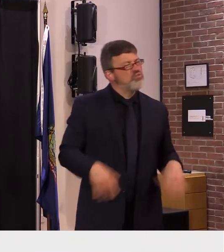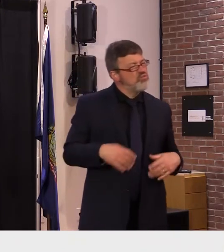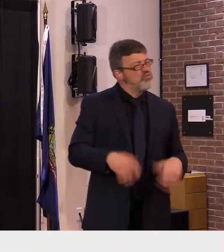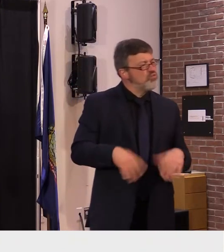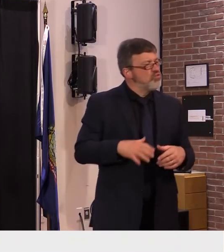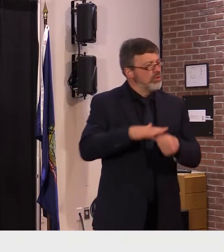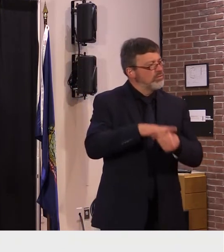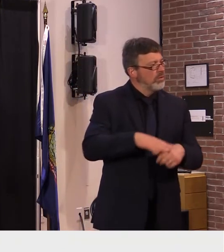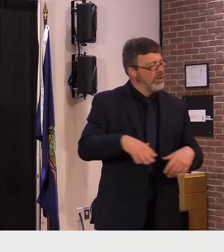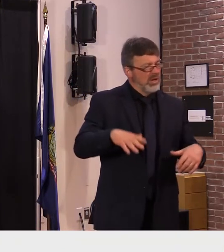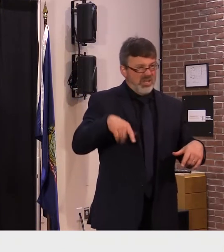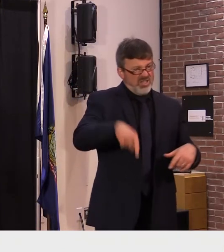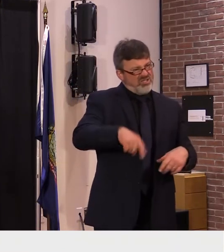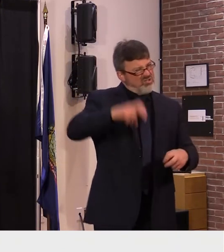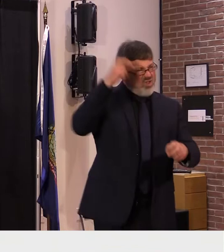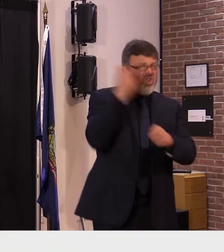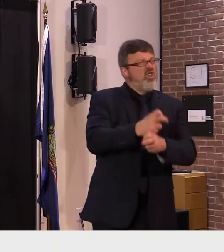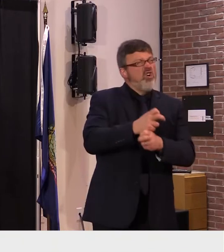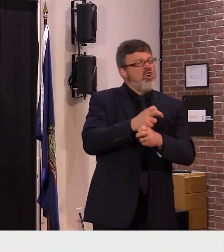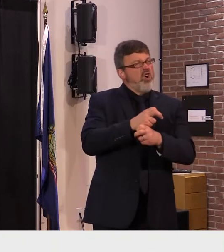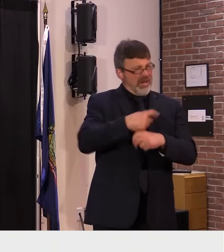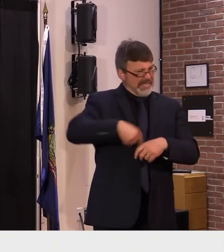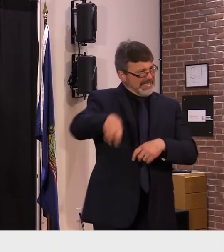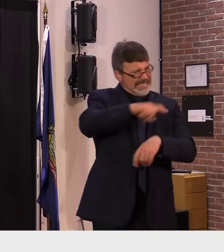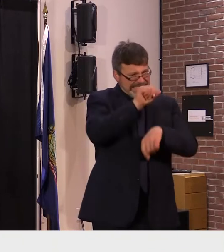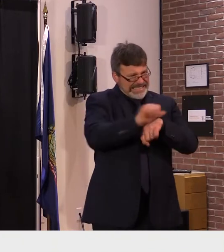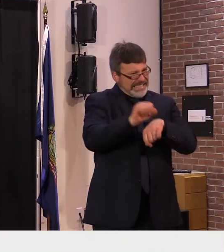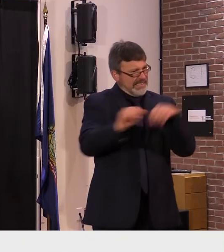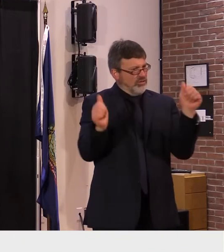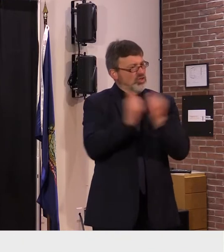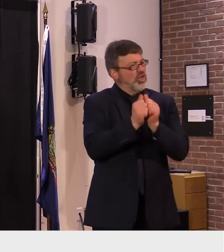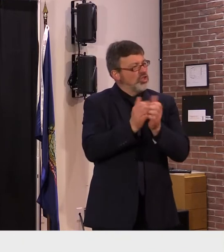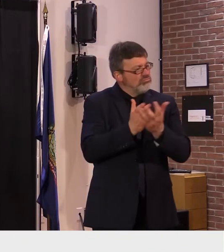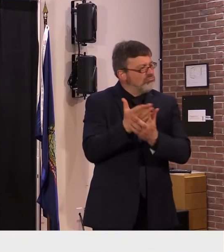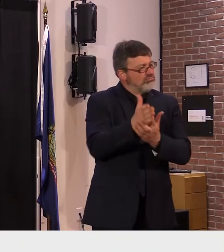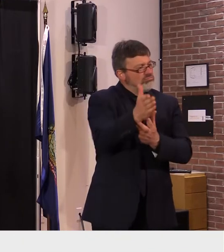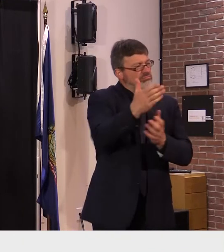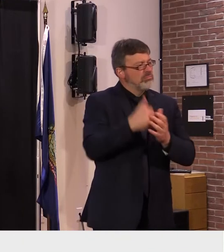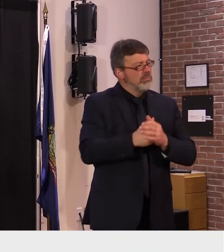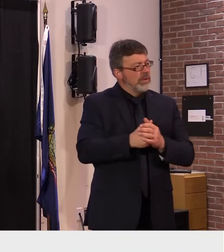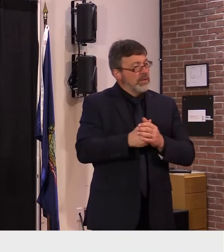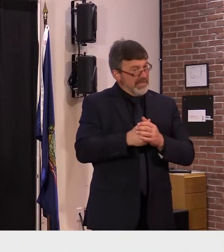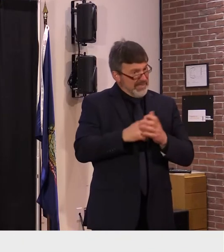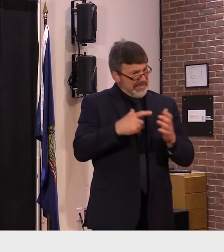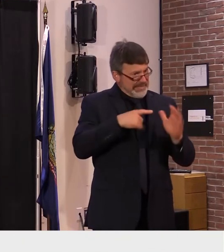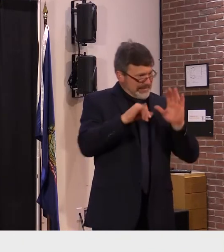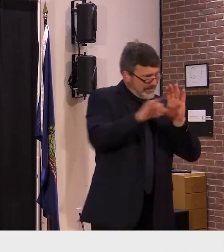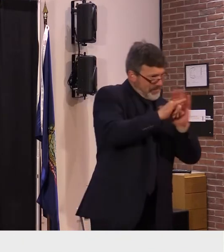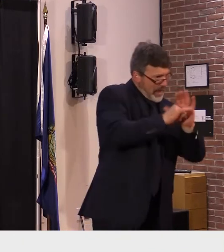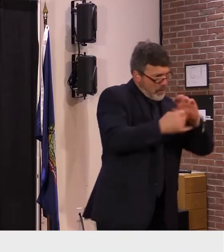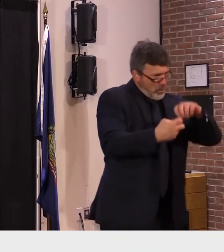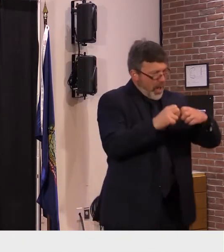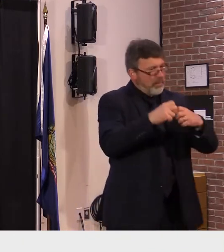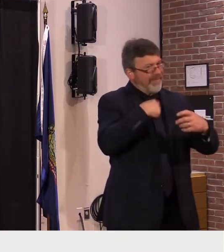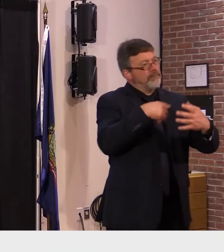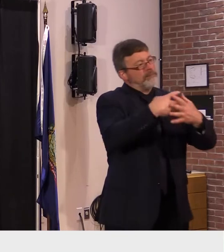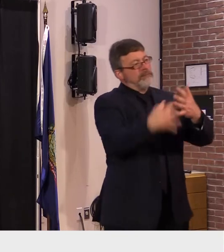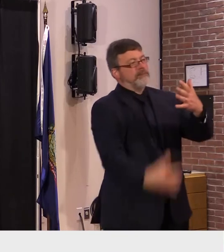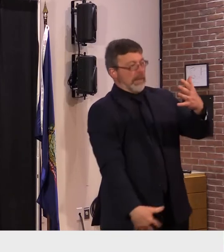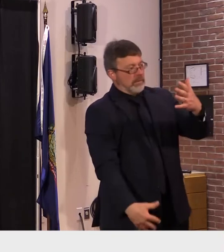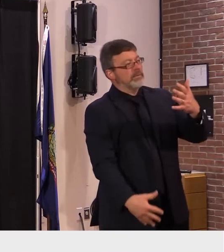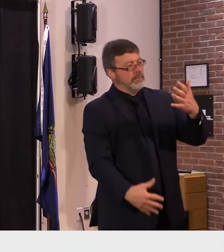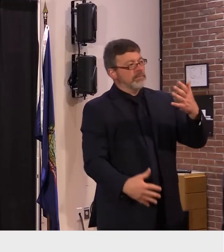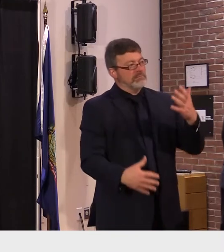understand uh the issue and we're just we want to meet the need anybody else secretary french